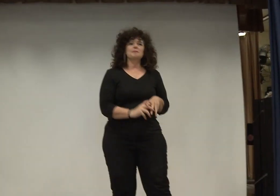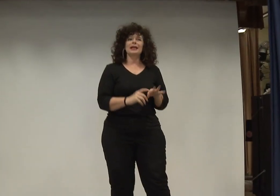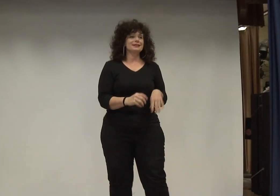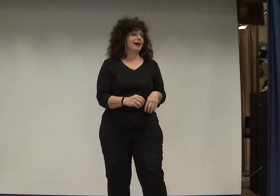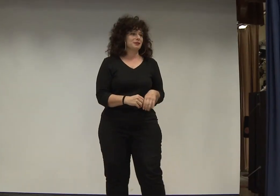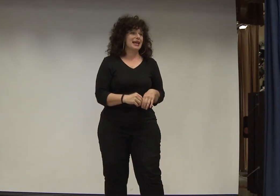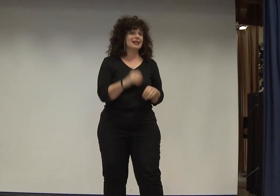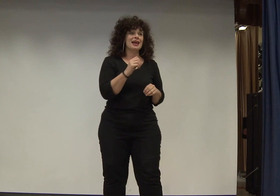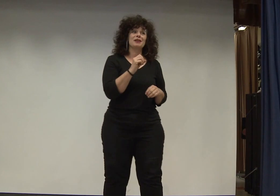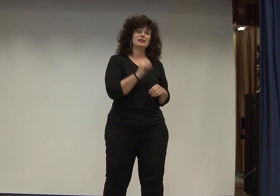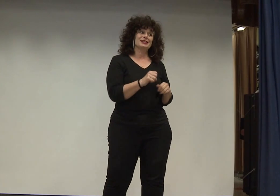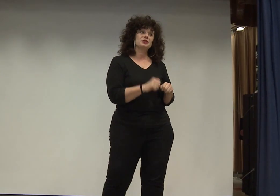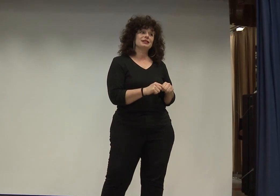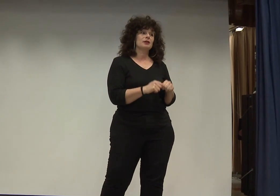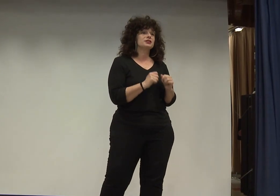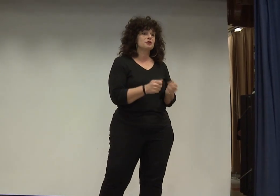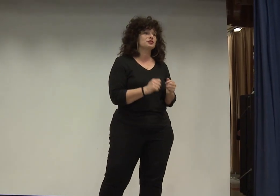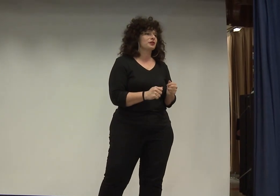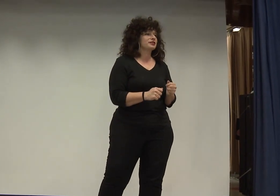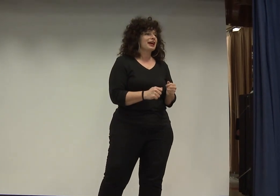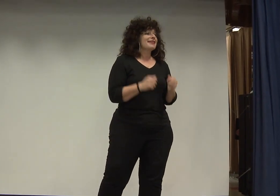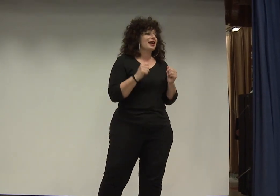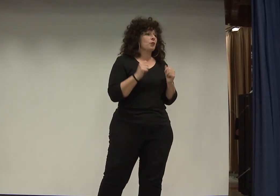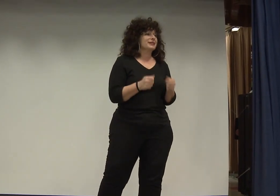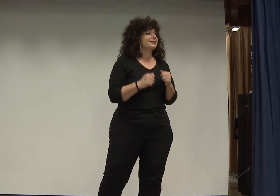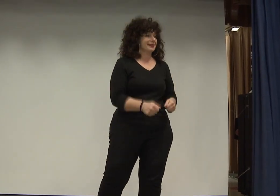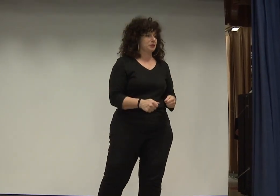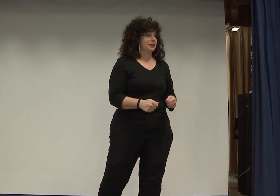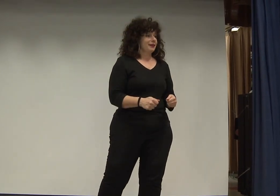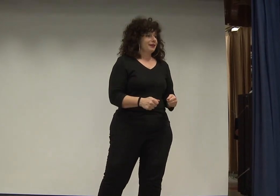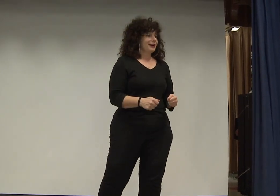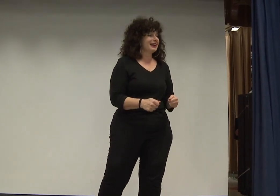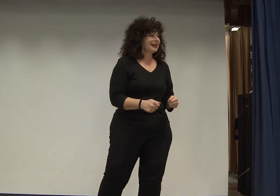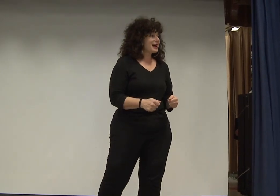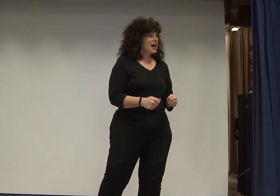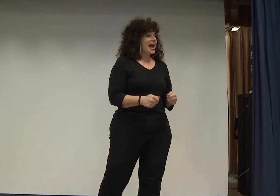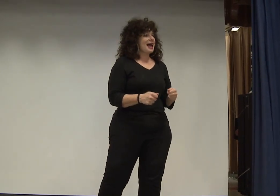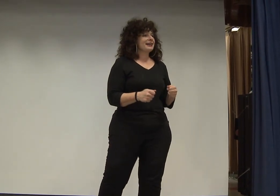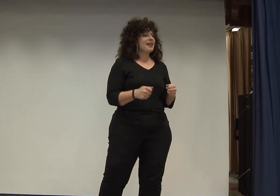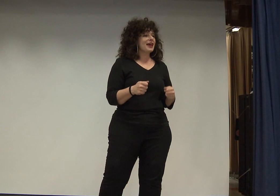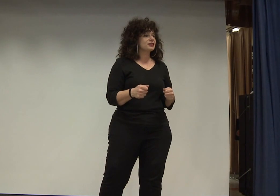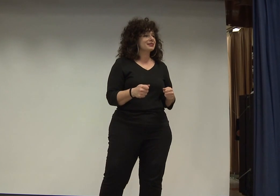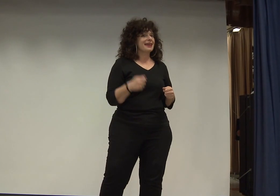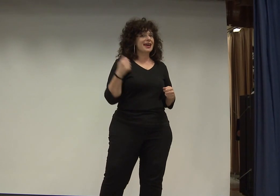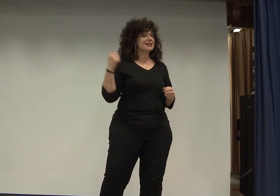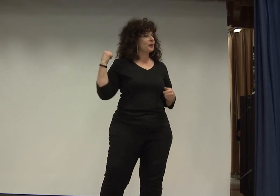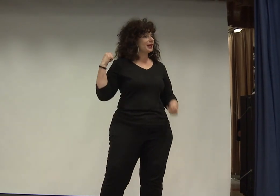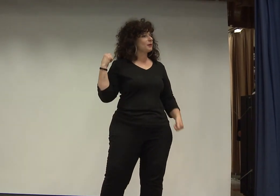Many times. And what's interesting, I was so discouraged that I went to sleep. And that's how I came